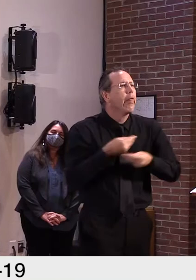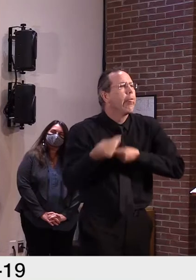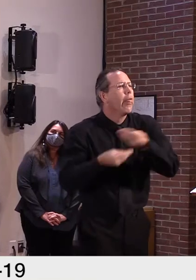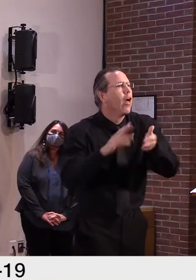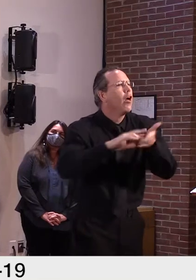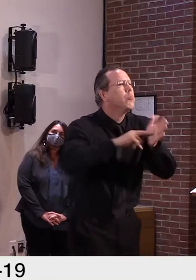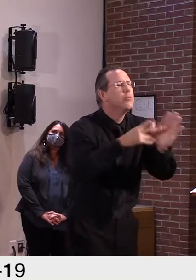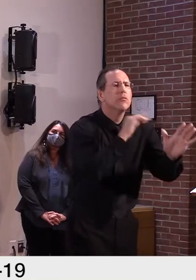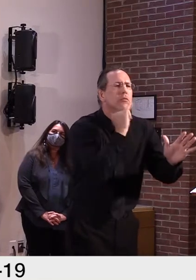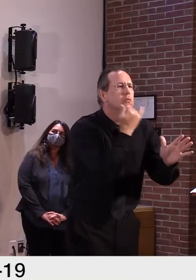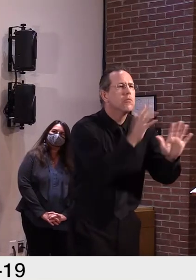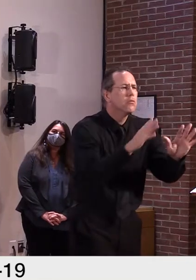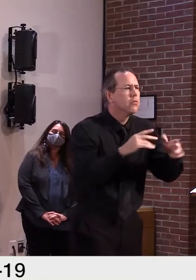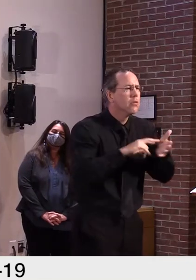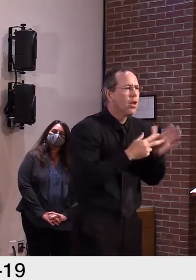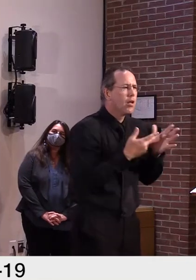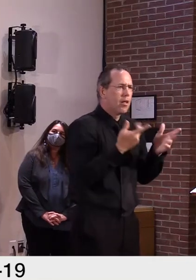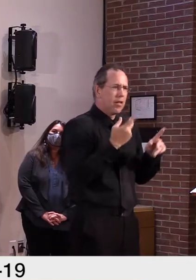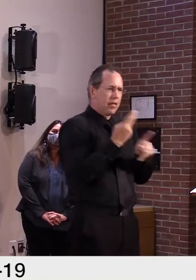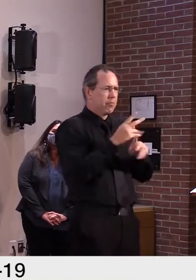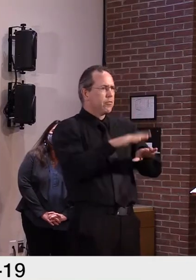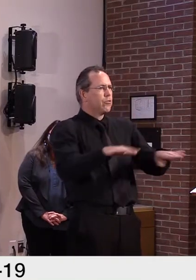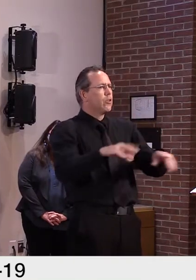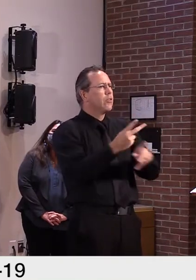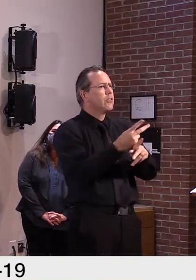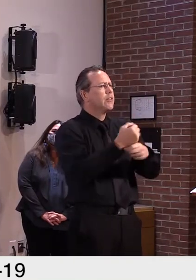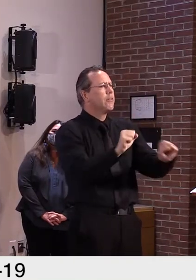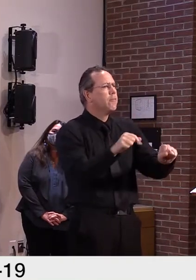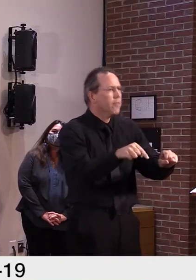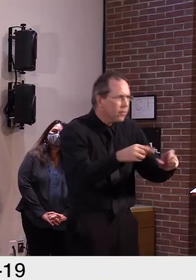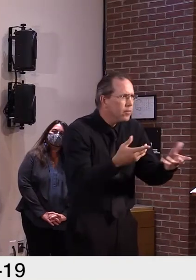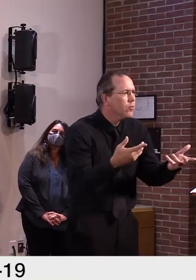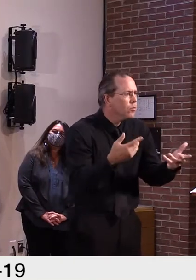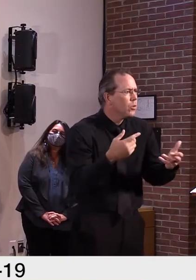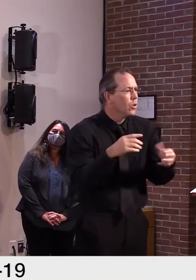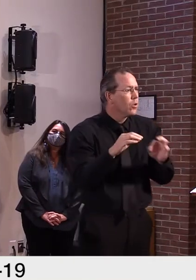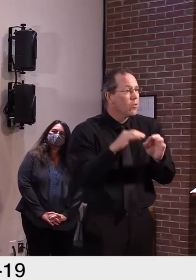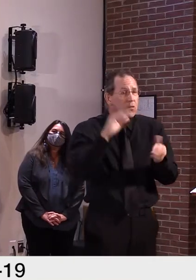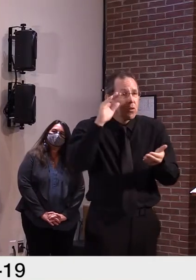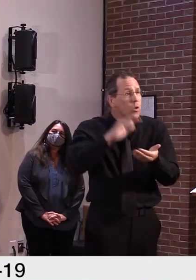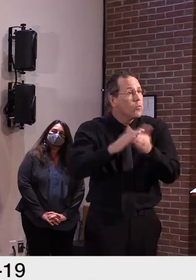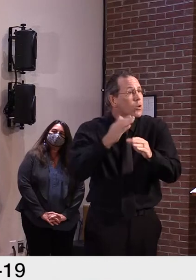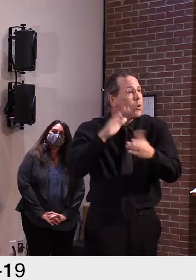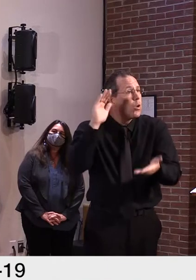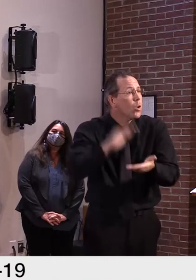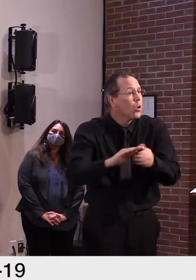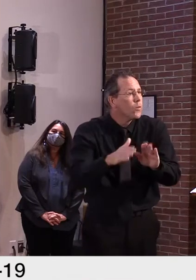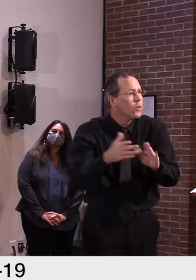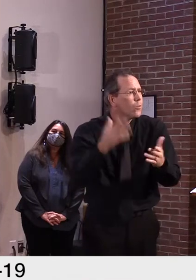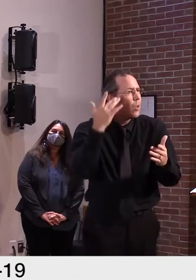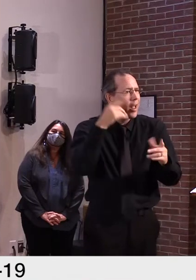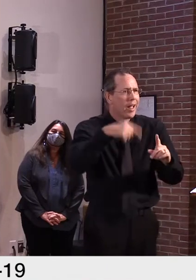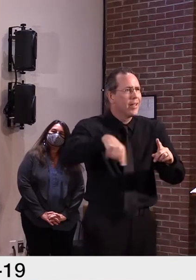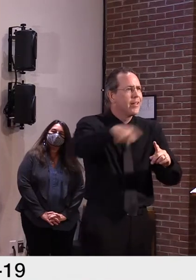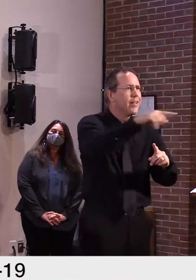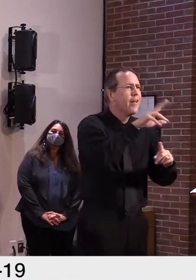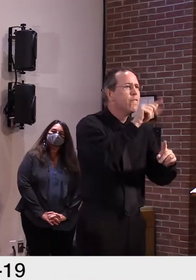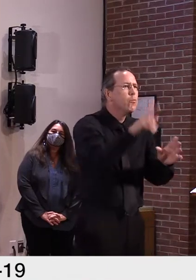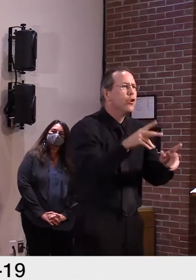microcosms of our greater community. So if the students who have parents